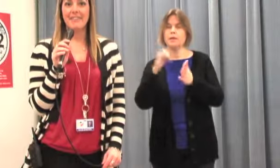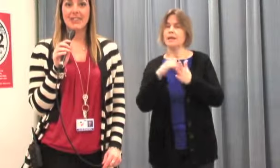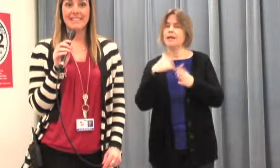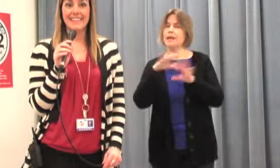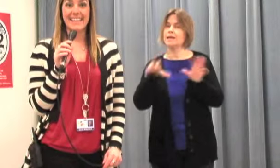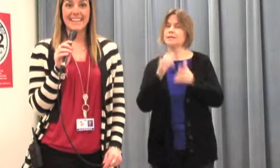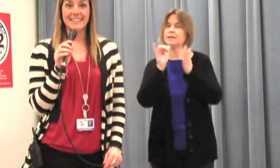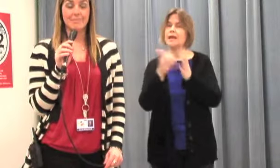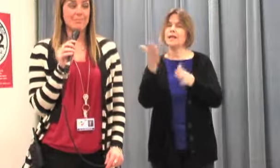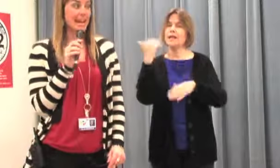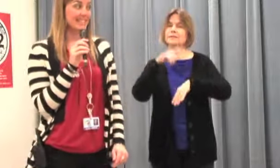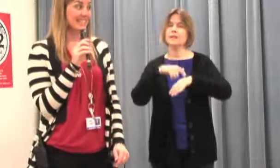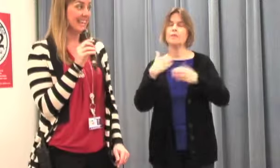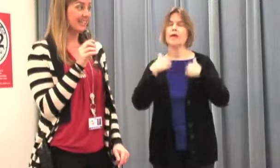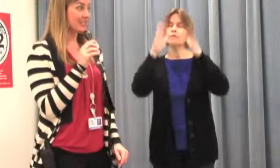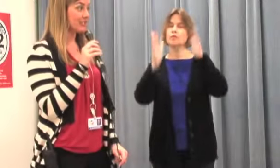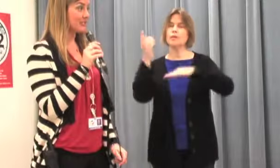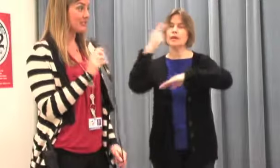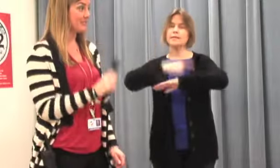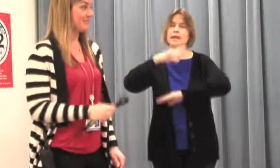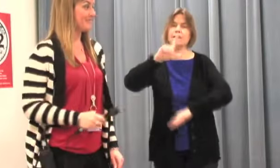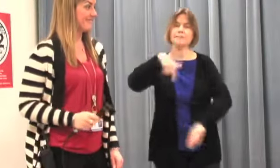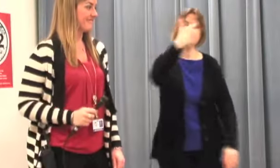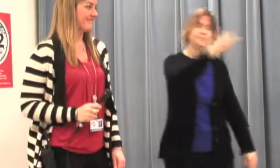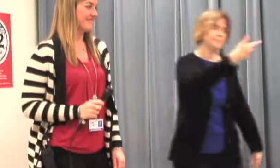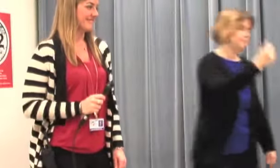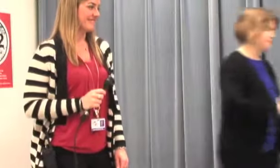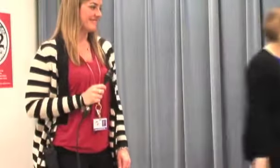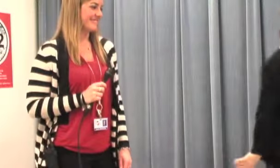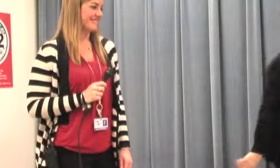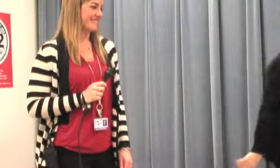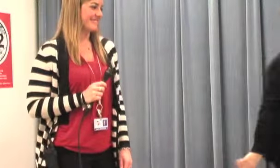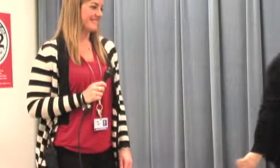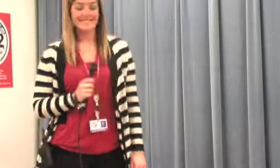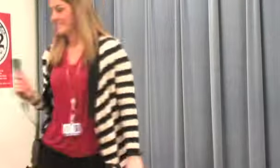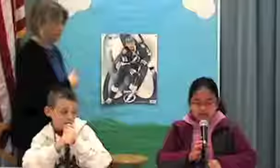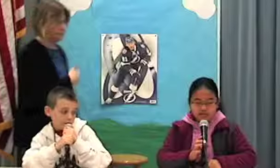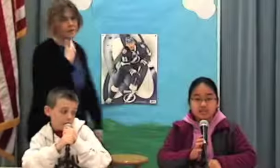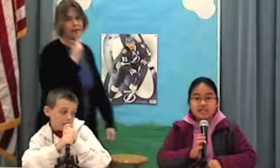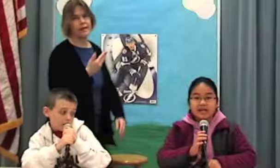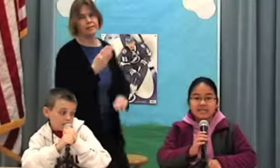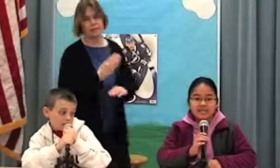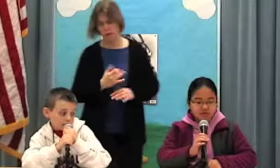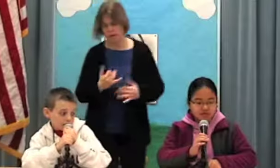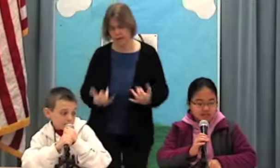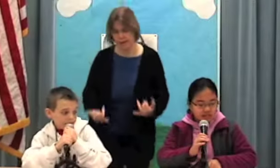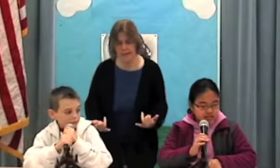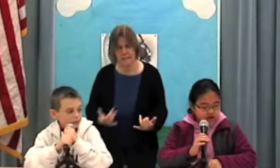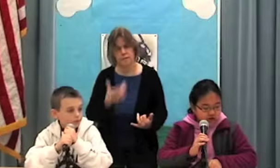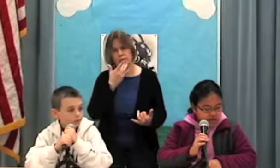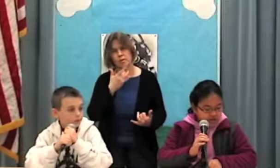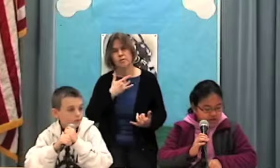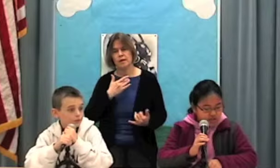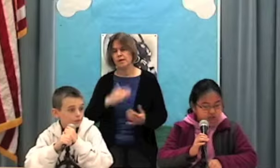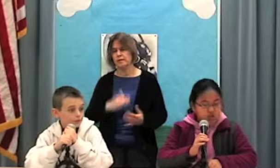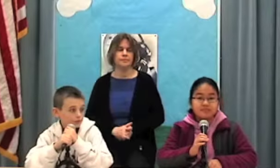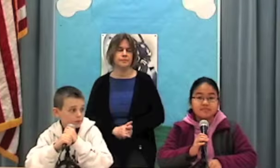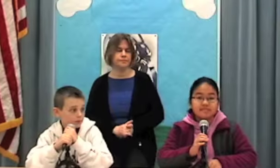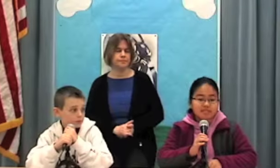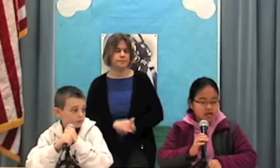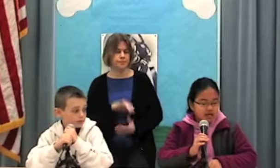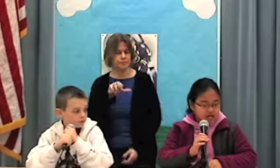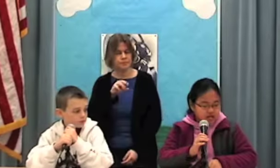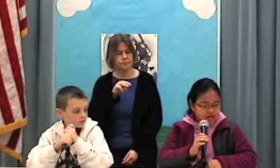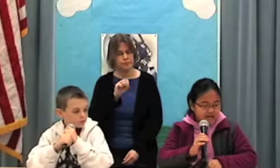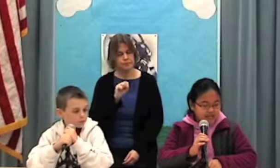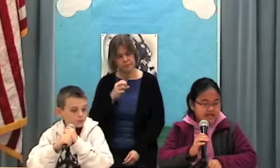Have a great day. Back to the anchors. Thank you, Ms. Boardner. Today's birthdays are James